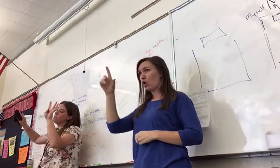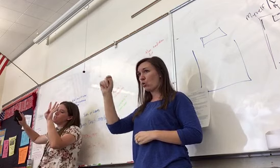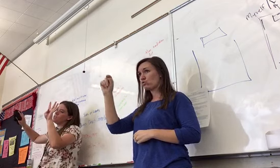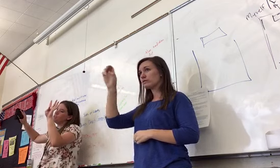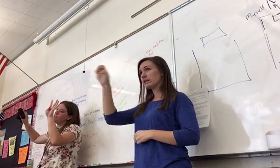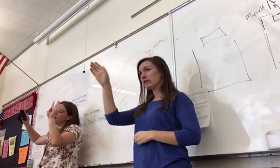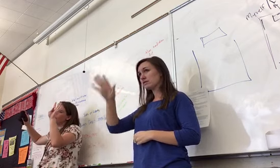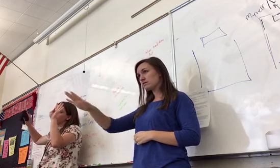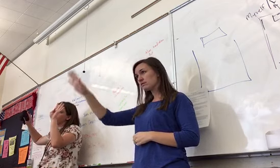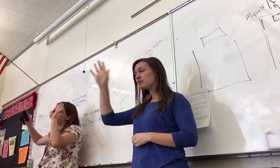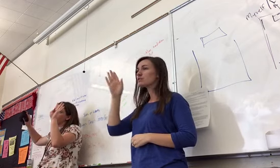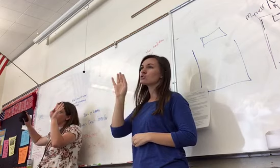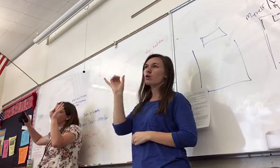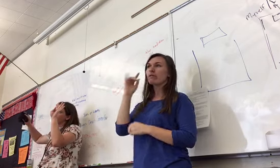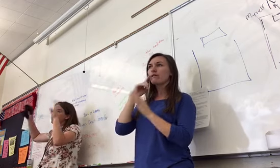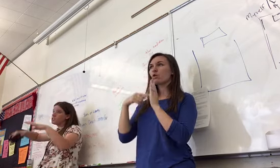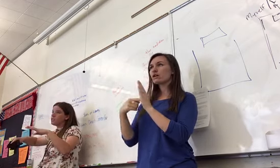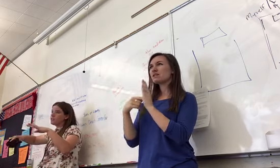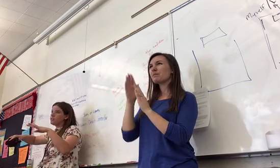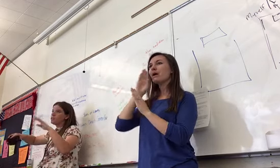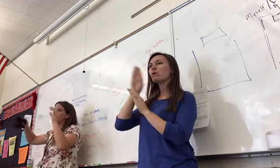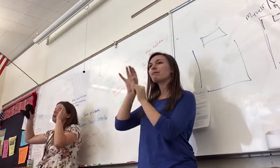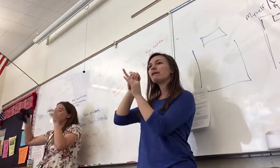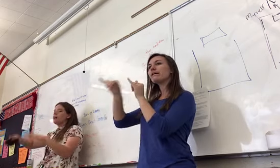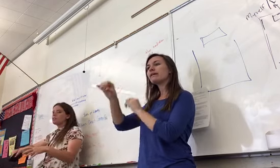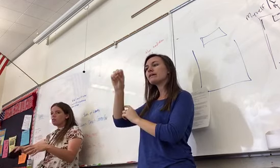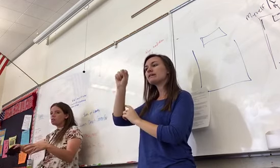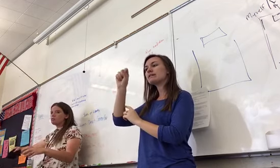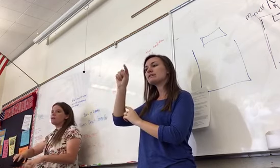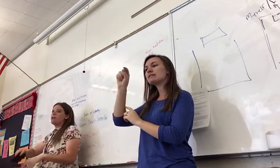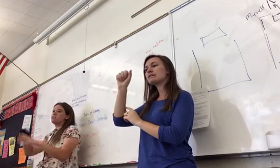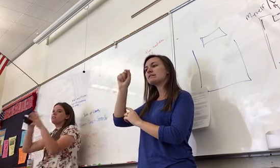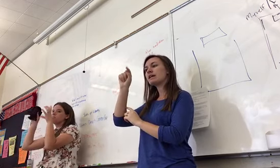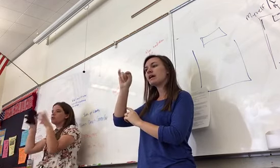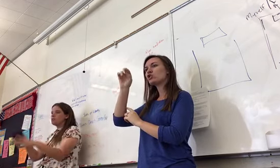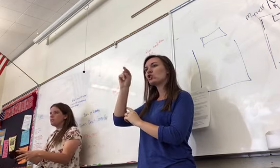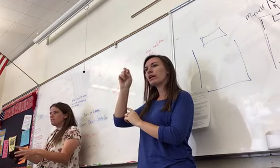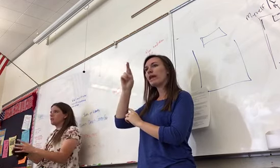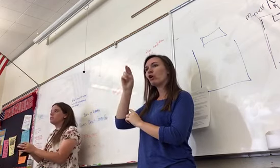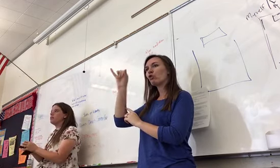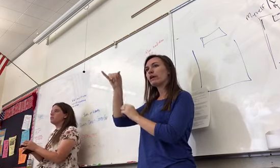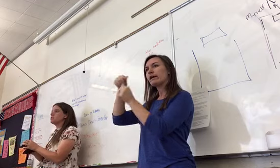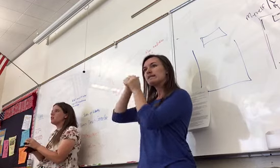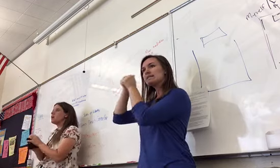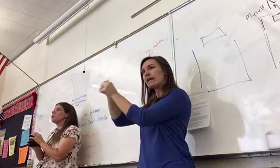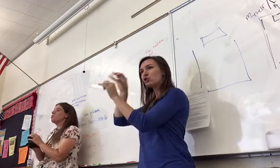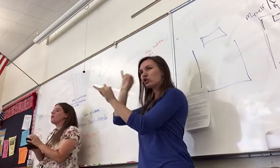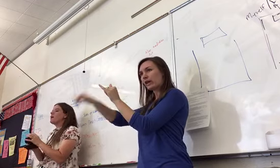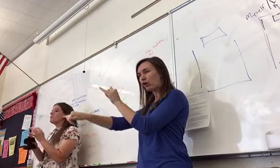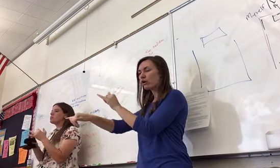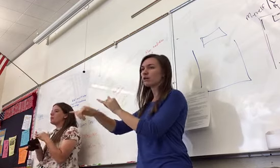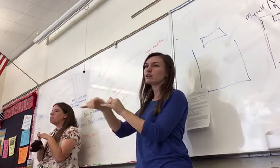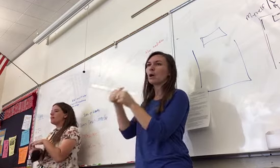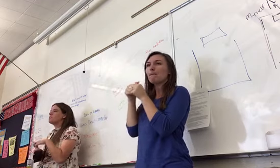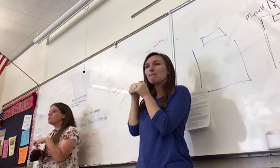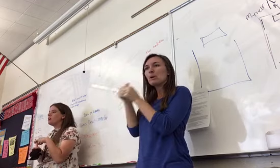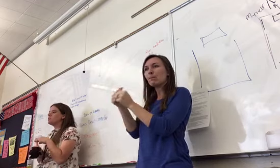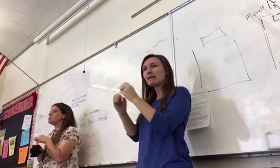be stationary, agriculture-based, permanent settlements. You have the Great Basin, that is